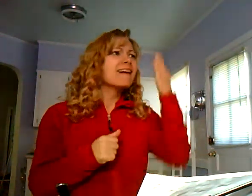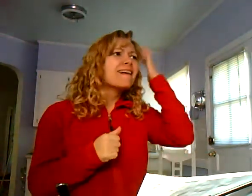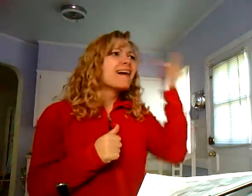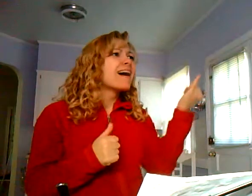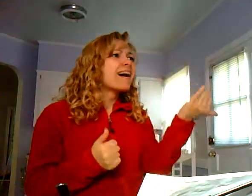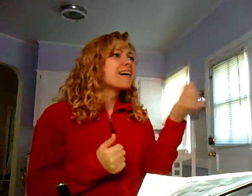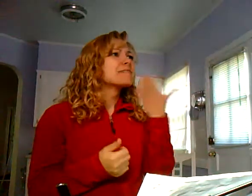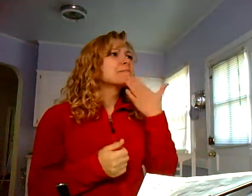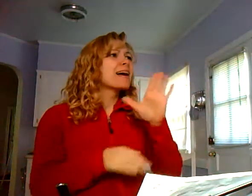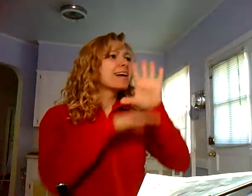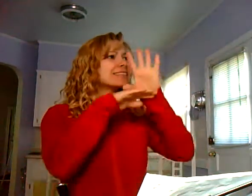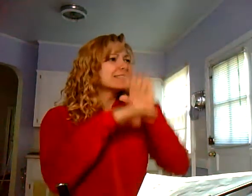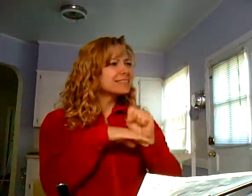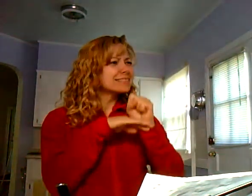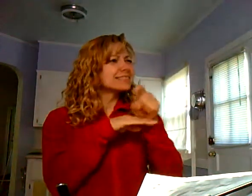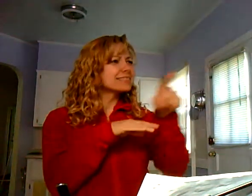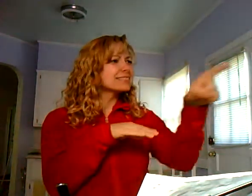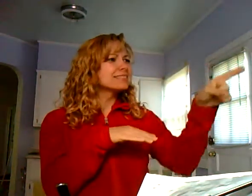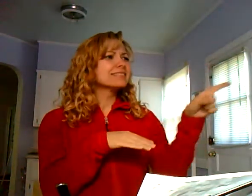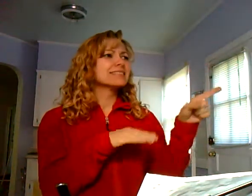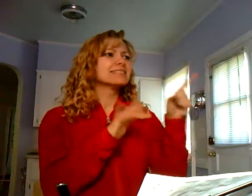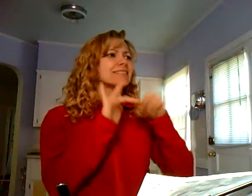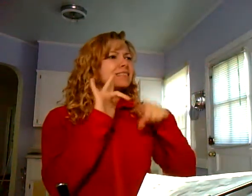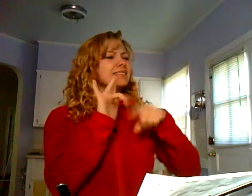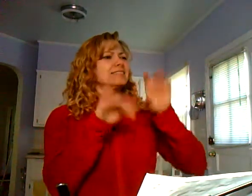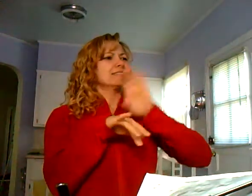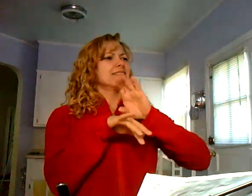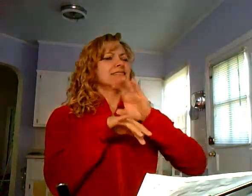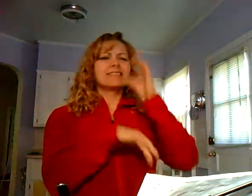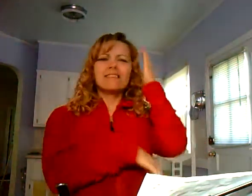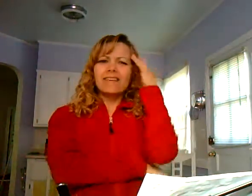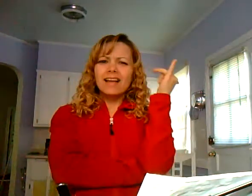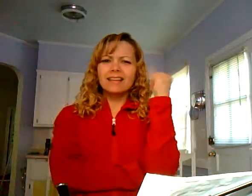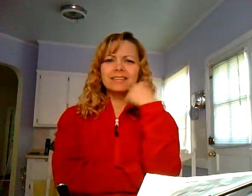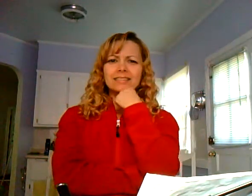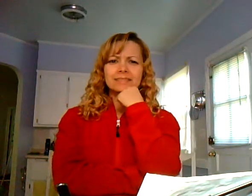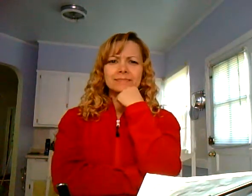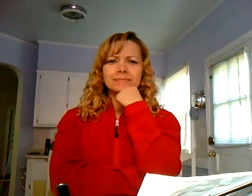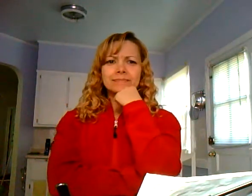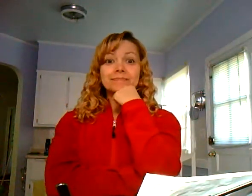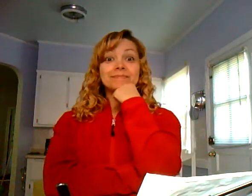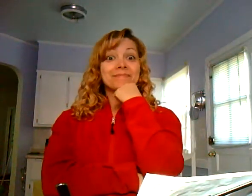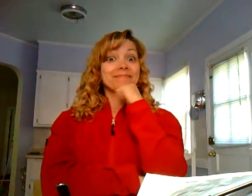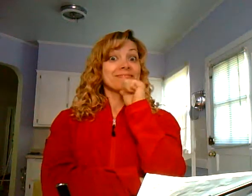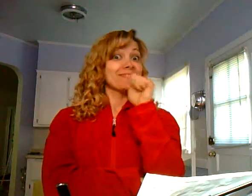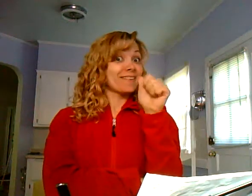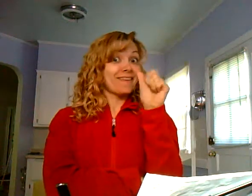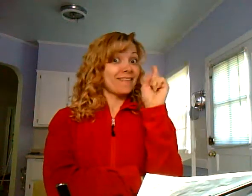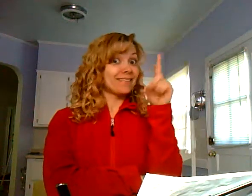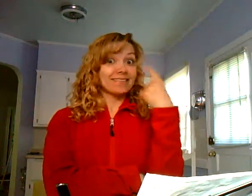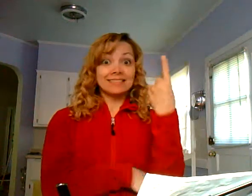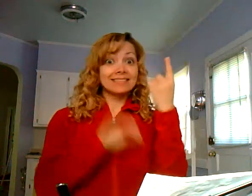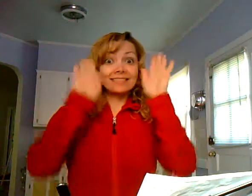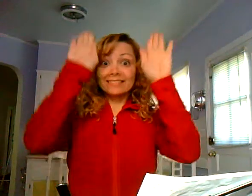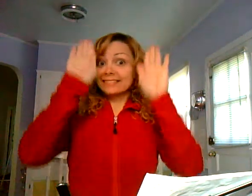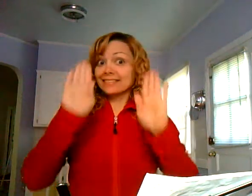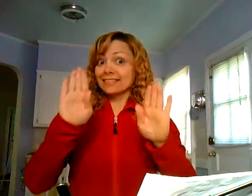Wow. Why? Why do we make it a bad habit to miss church services?